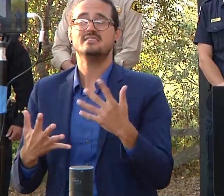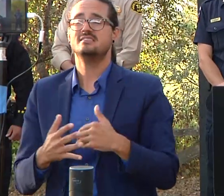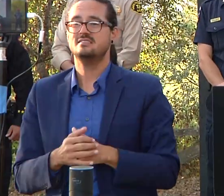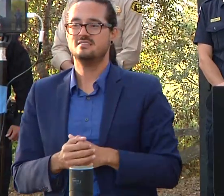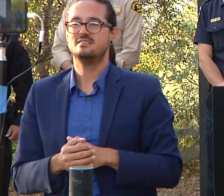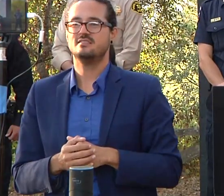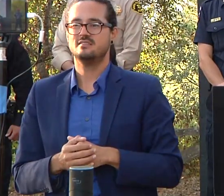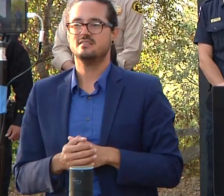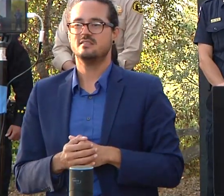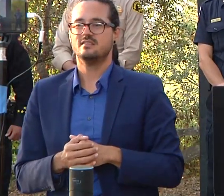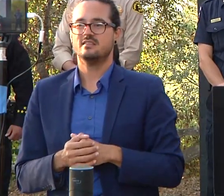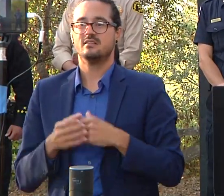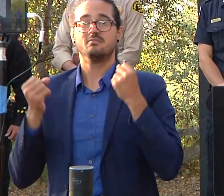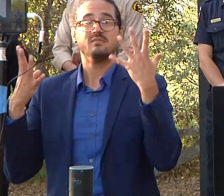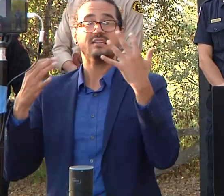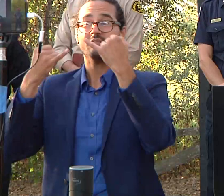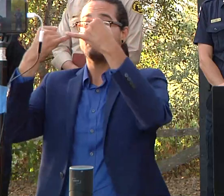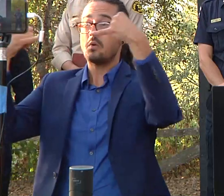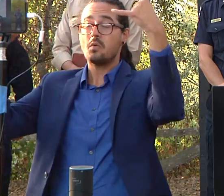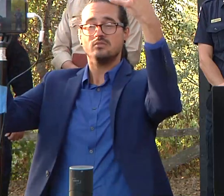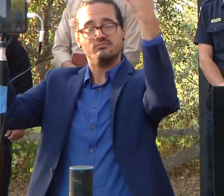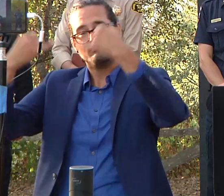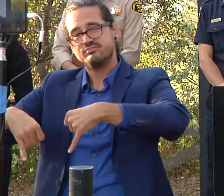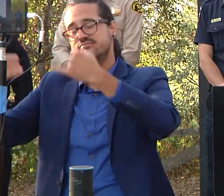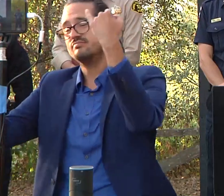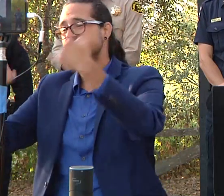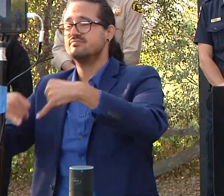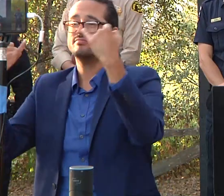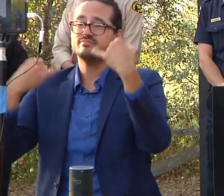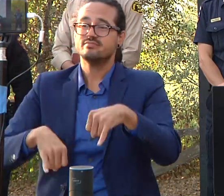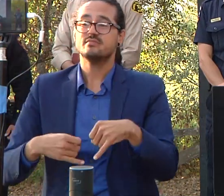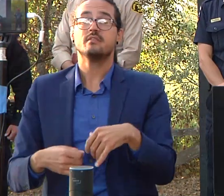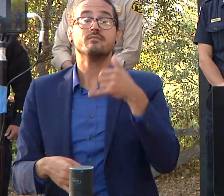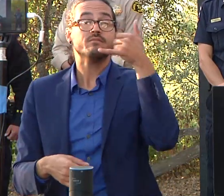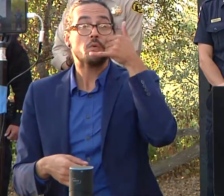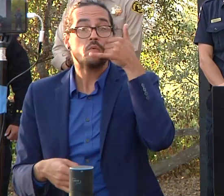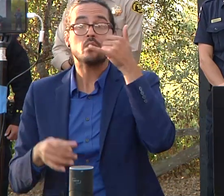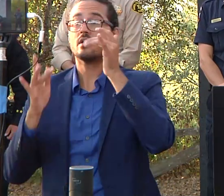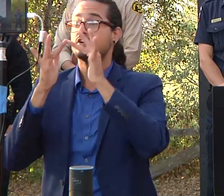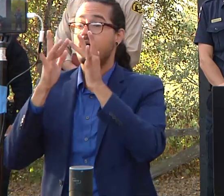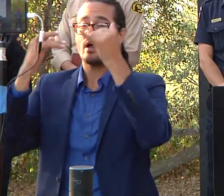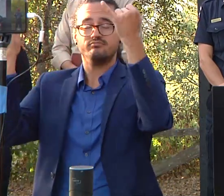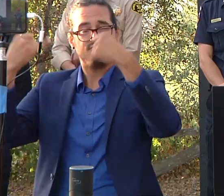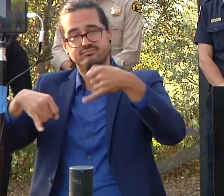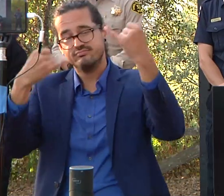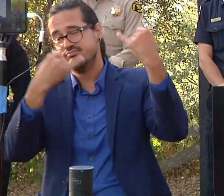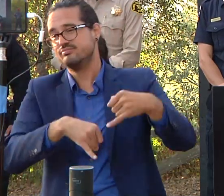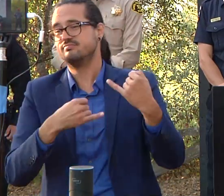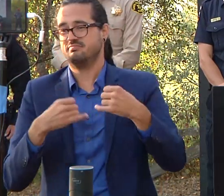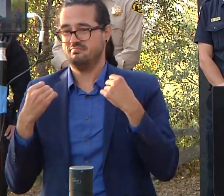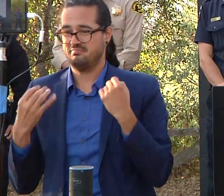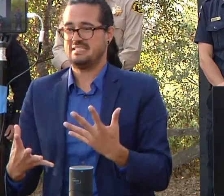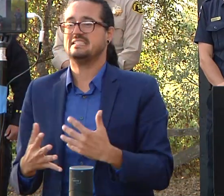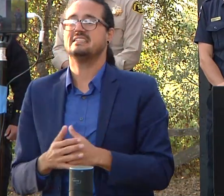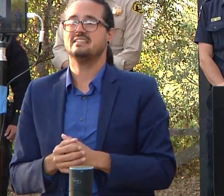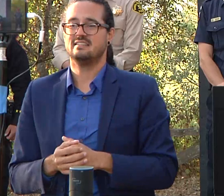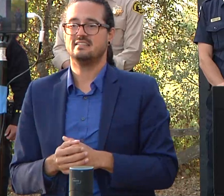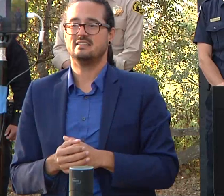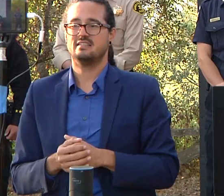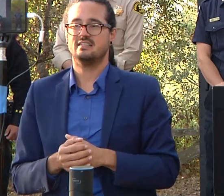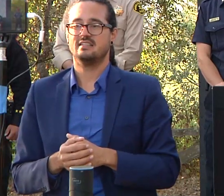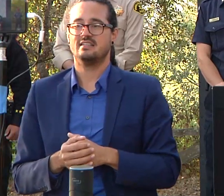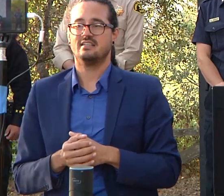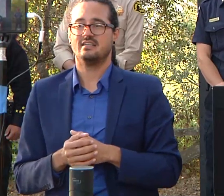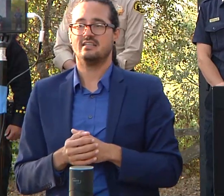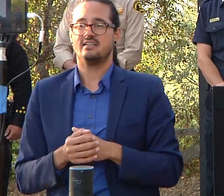utilities down including power lines and communication lines so the infrastructure repair is going to take some time so as